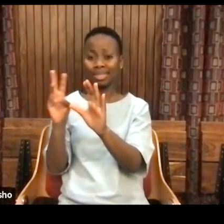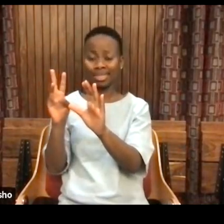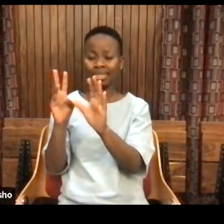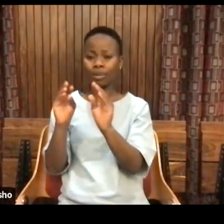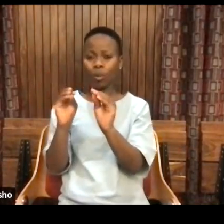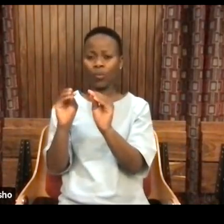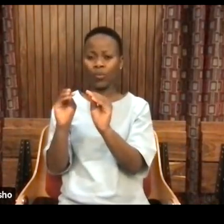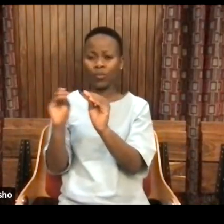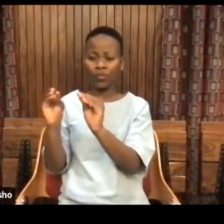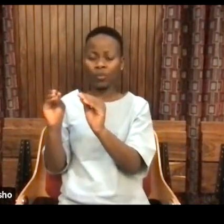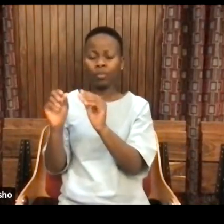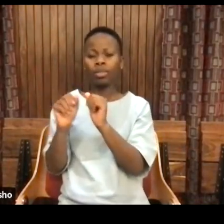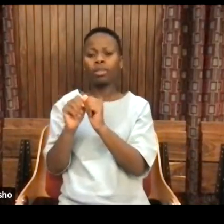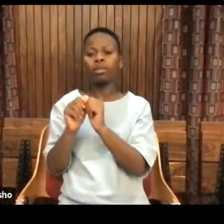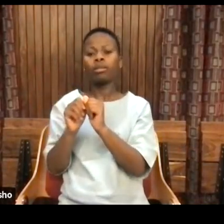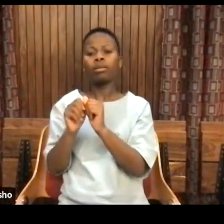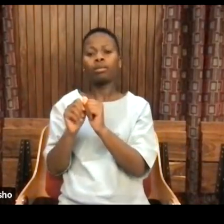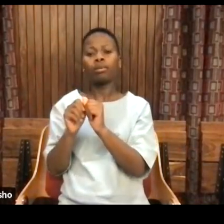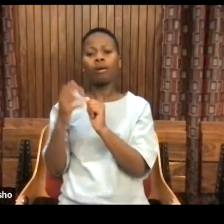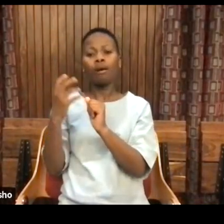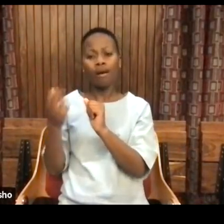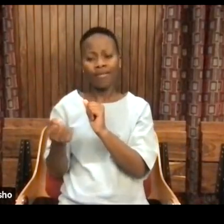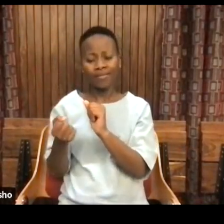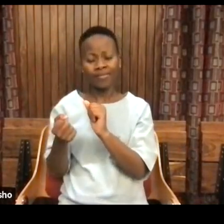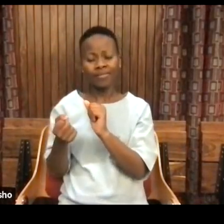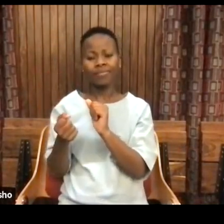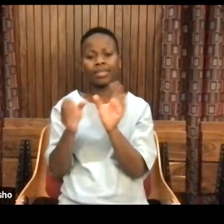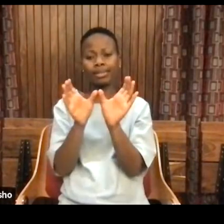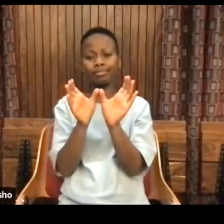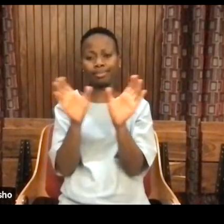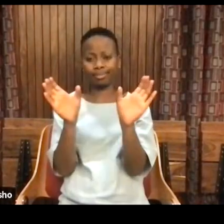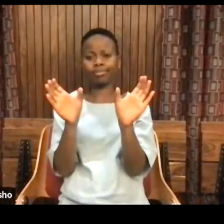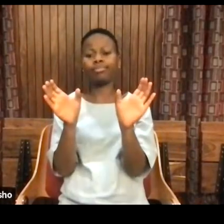that led to certain forms of rationalization.